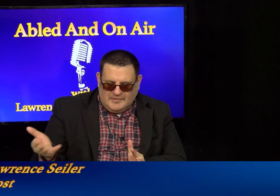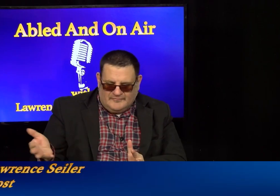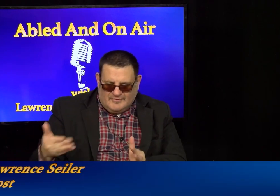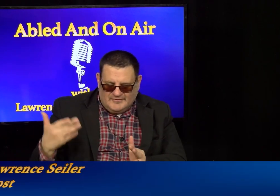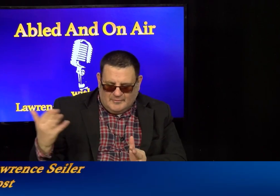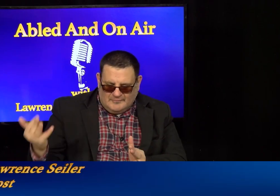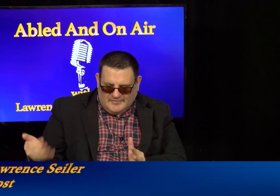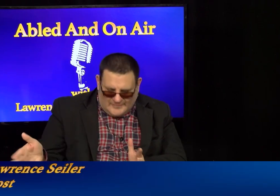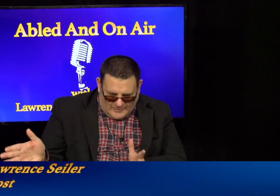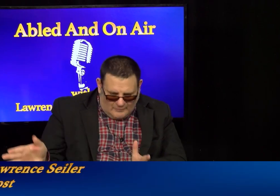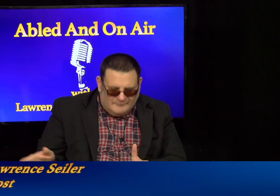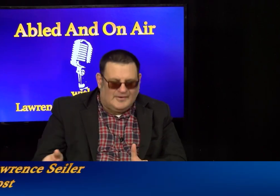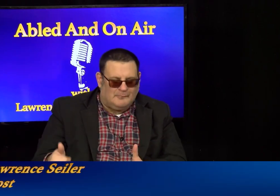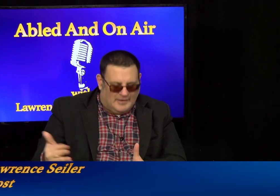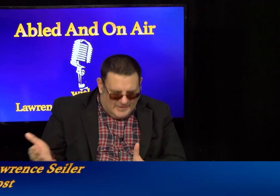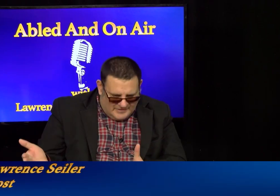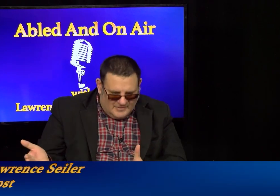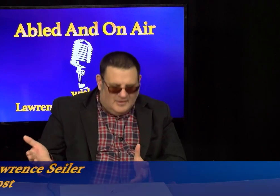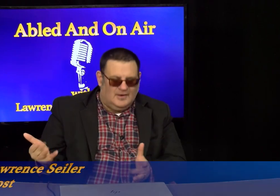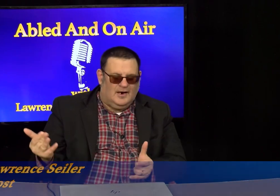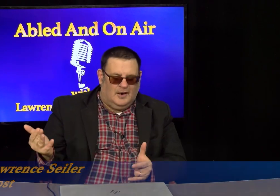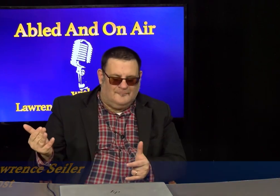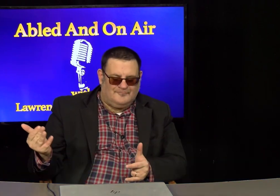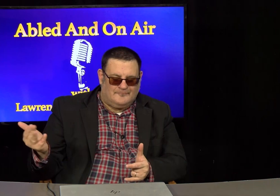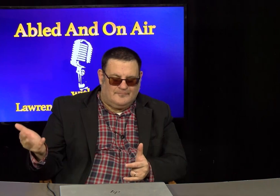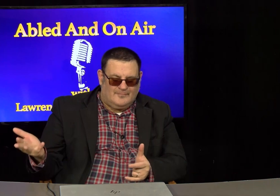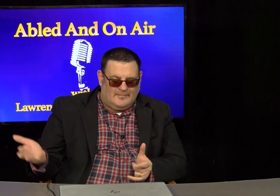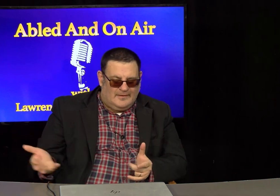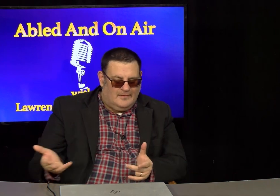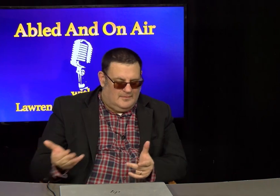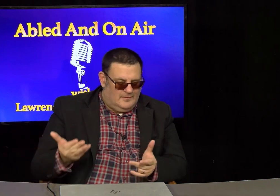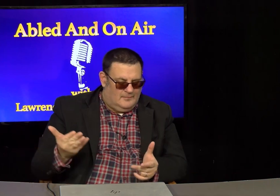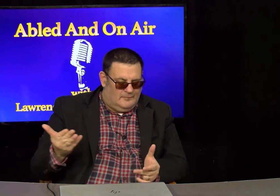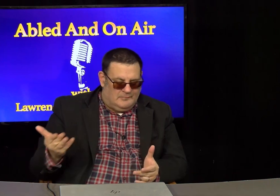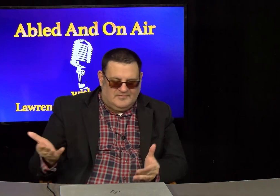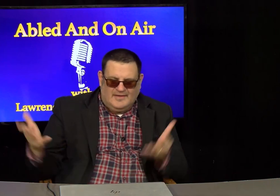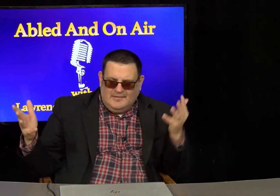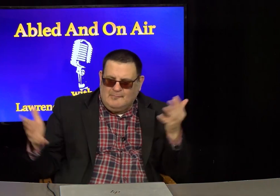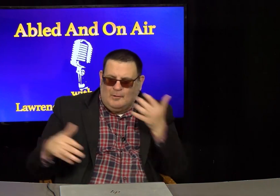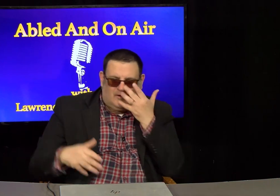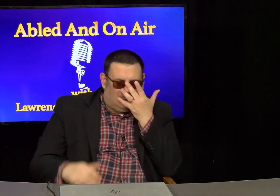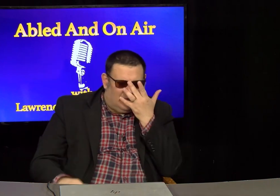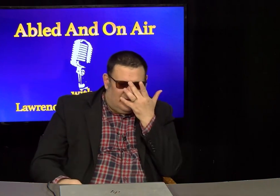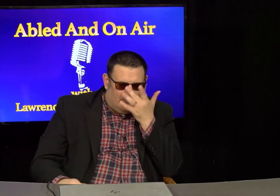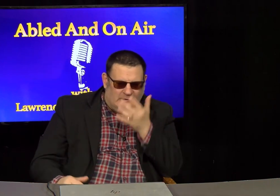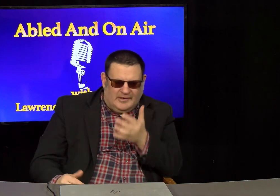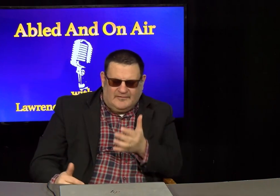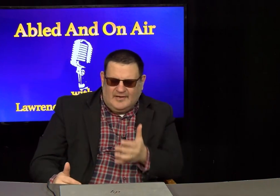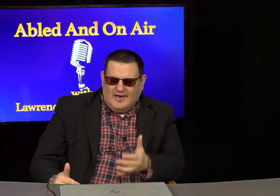Disabilities Act,